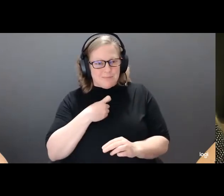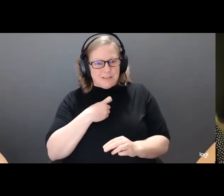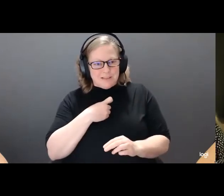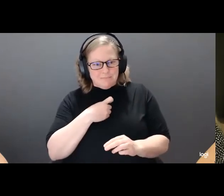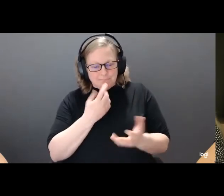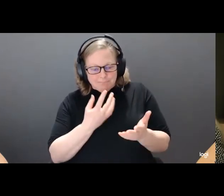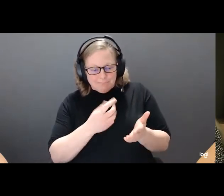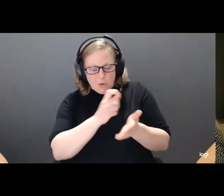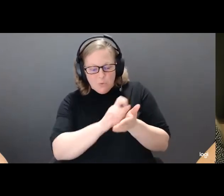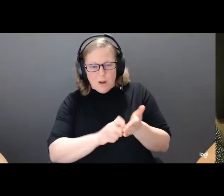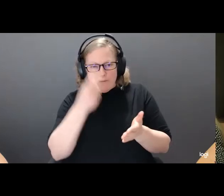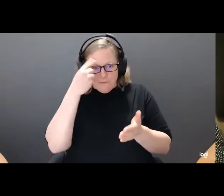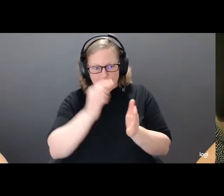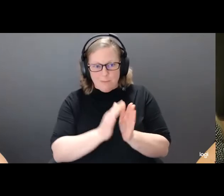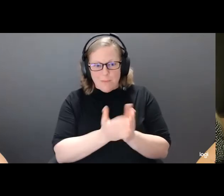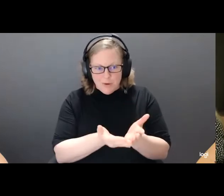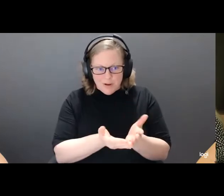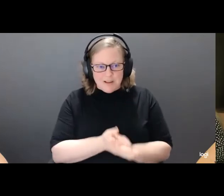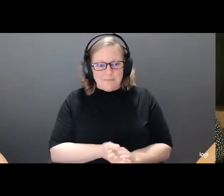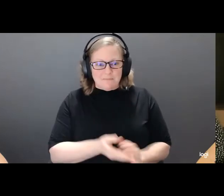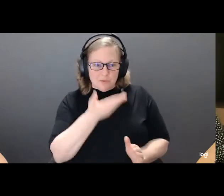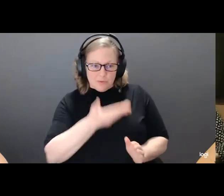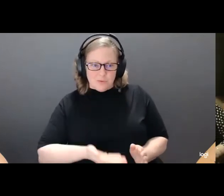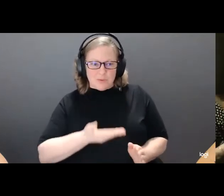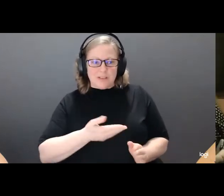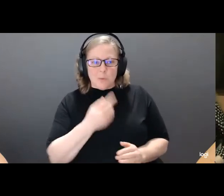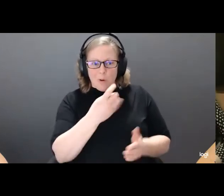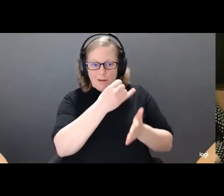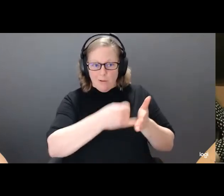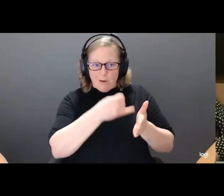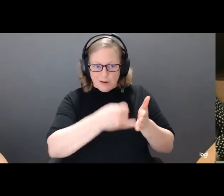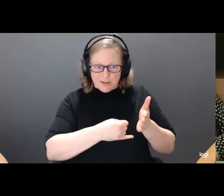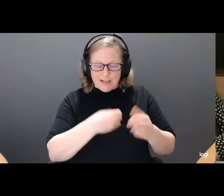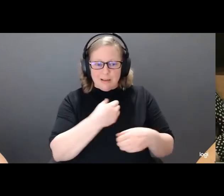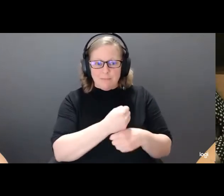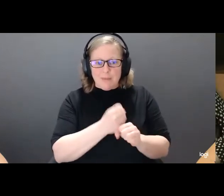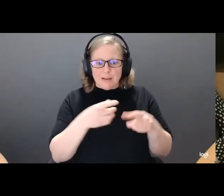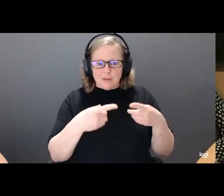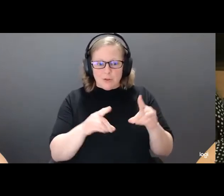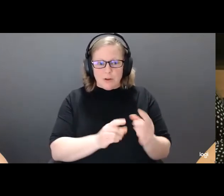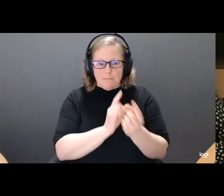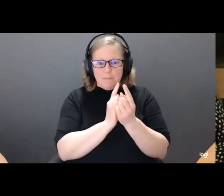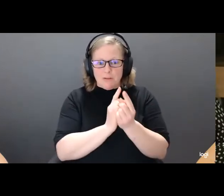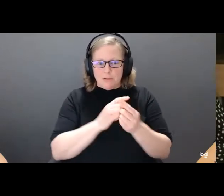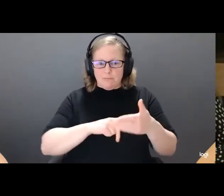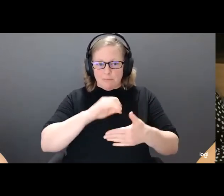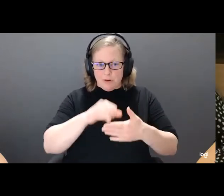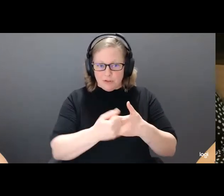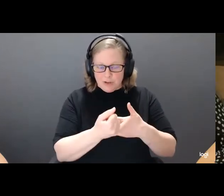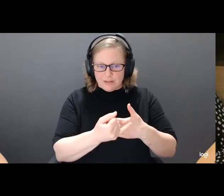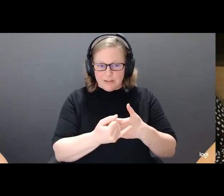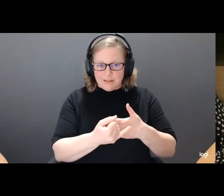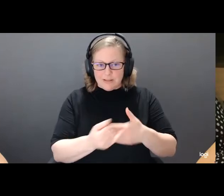And so this is a piece of art that I made during a mentorship project between the Arts